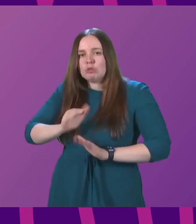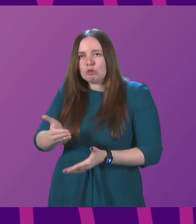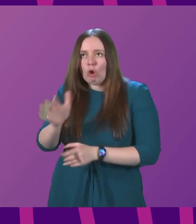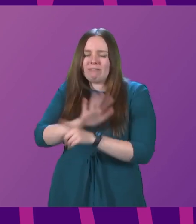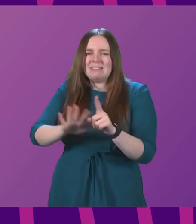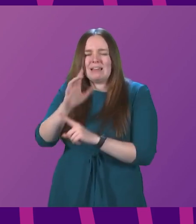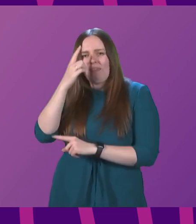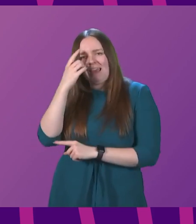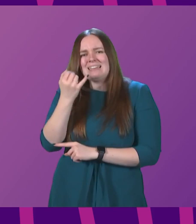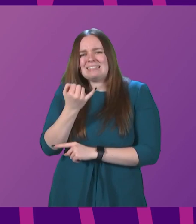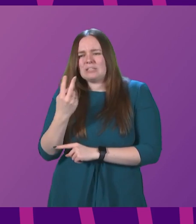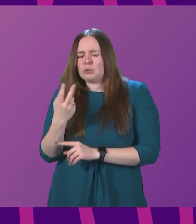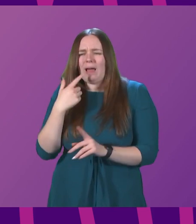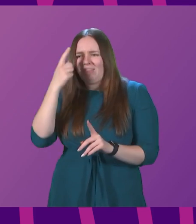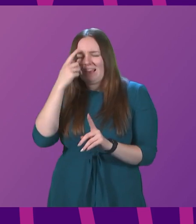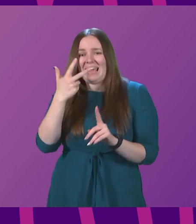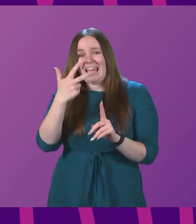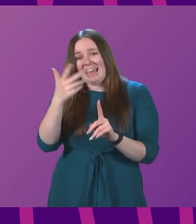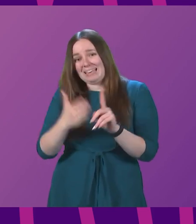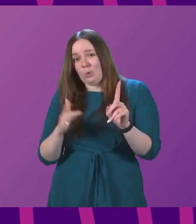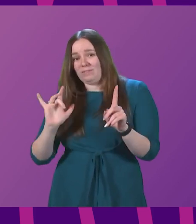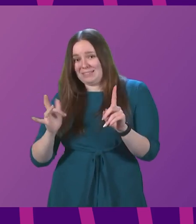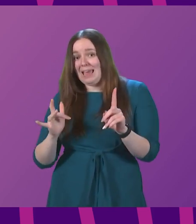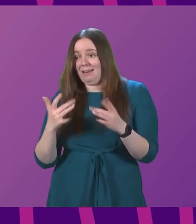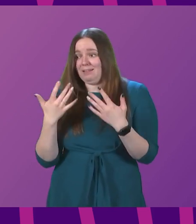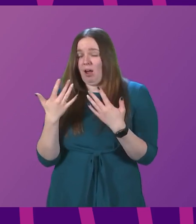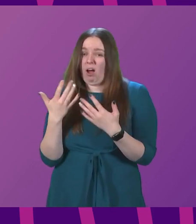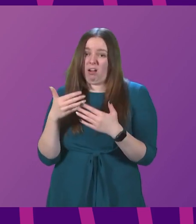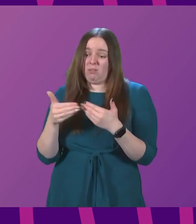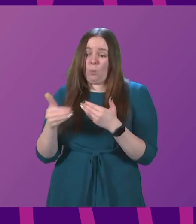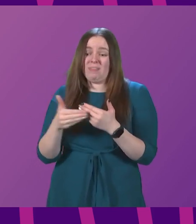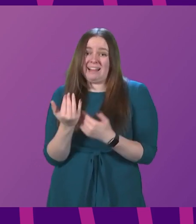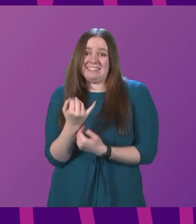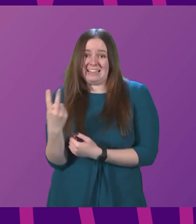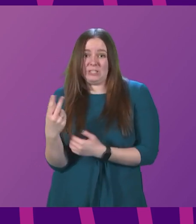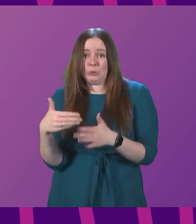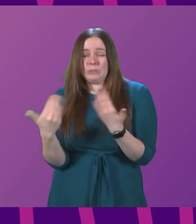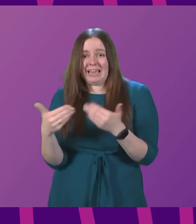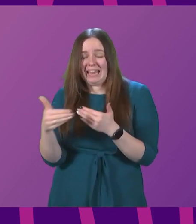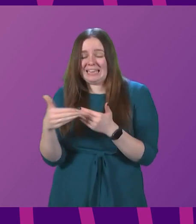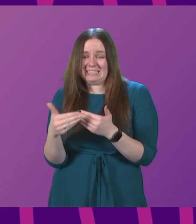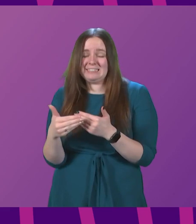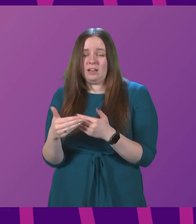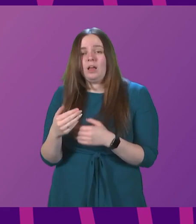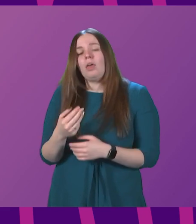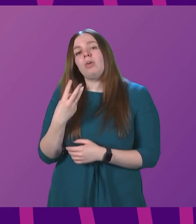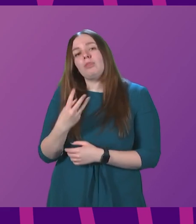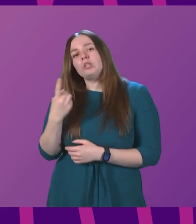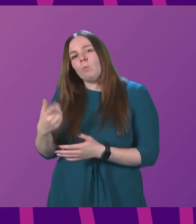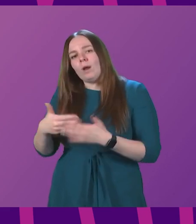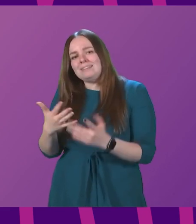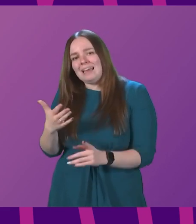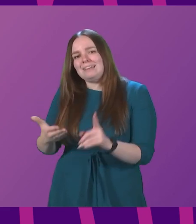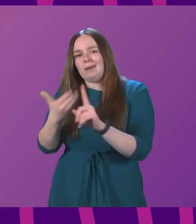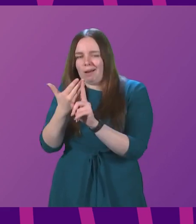I think eight out of ten are seen within the 62, which is a whole journey waiting time. The 31-day target, of course, is